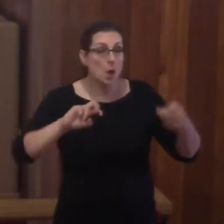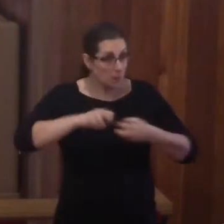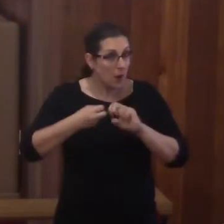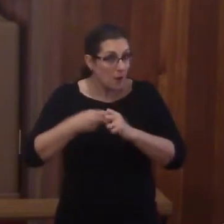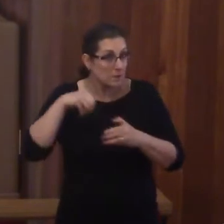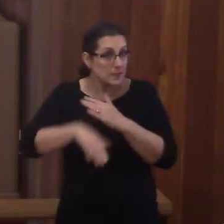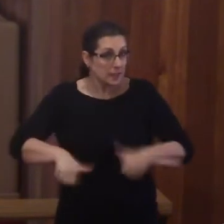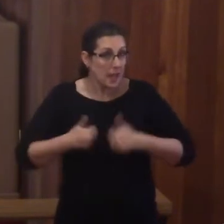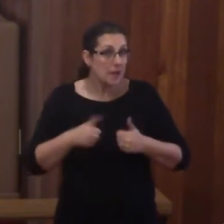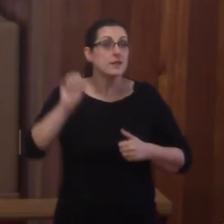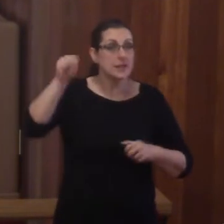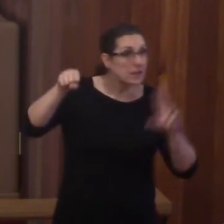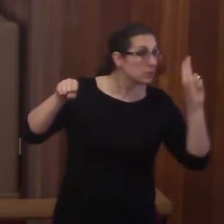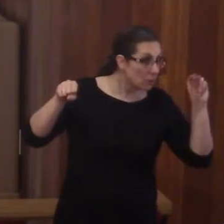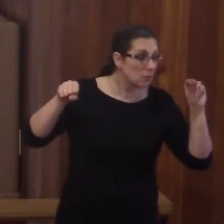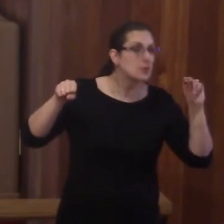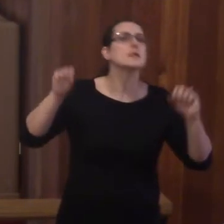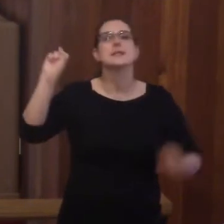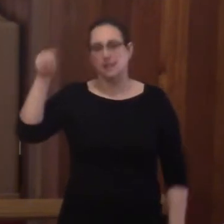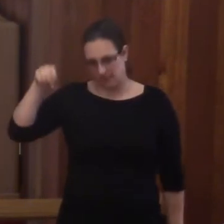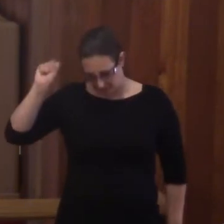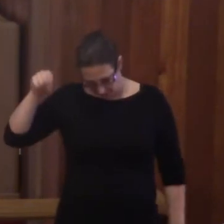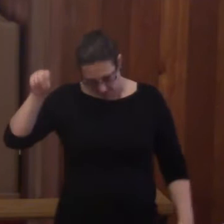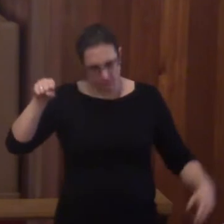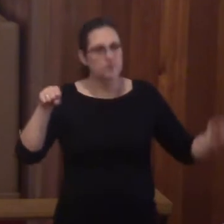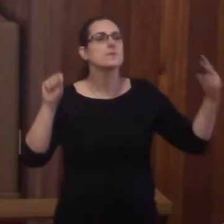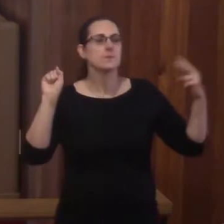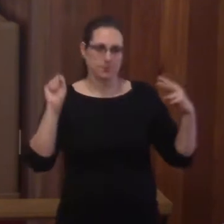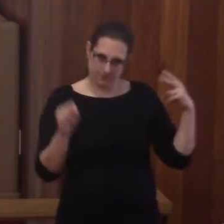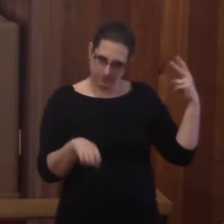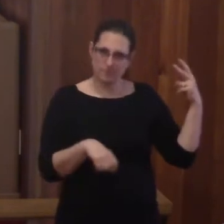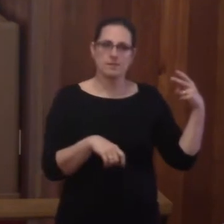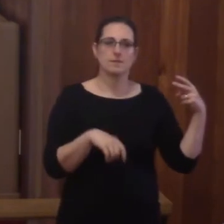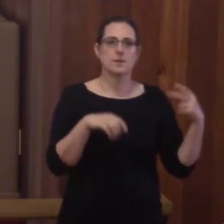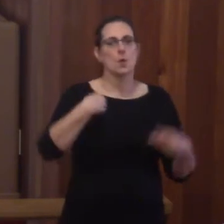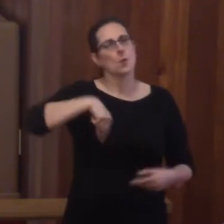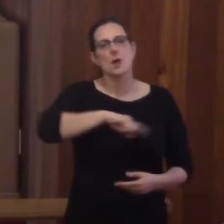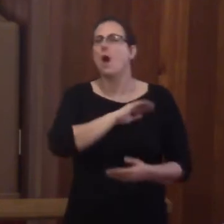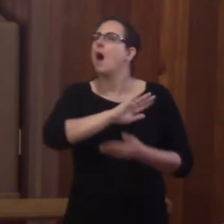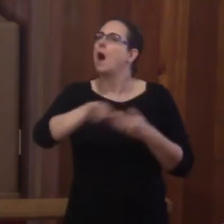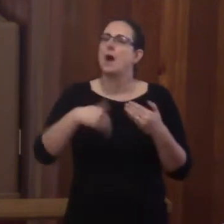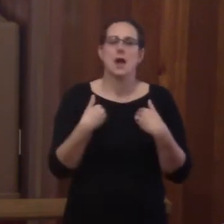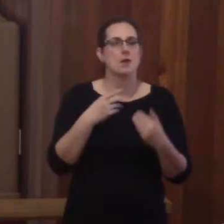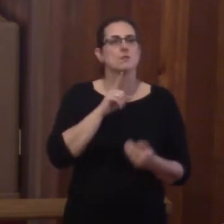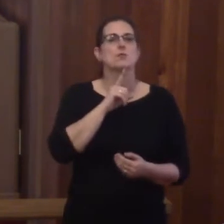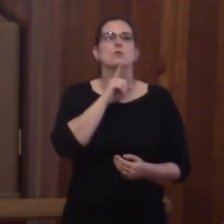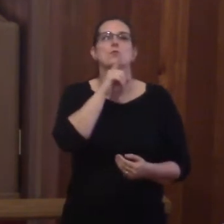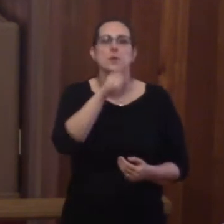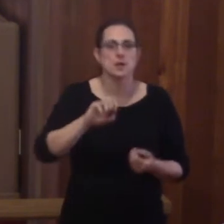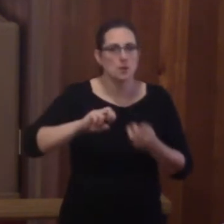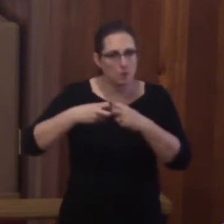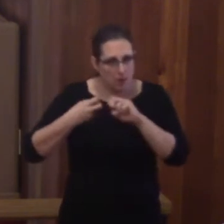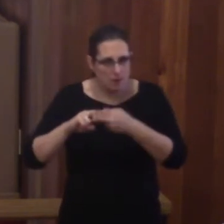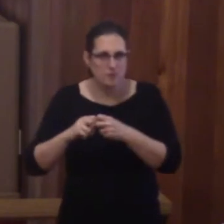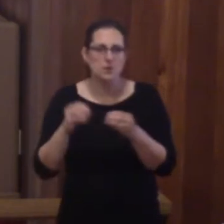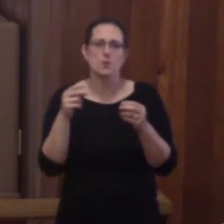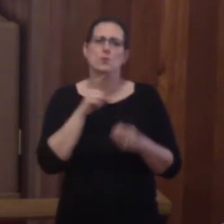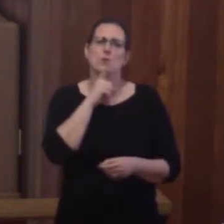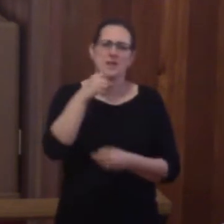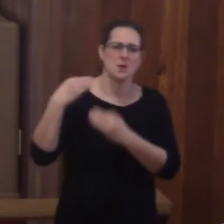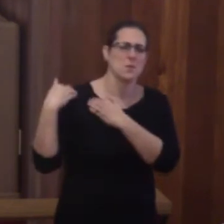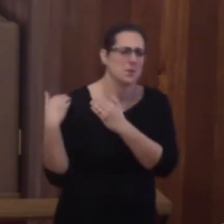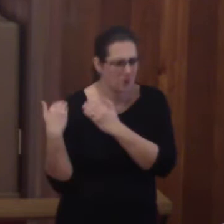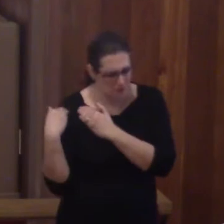life? Yes or no? Yes. We all have real problems, real burdens,